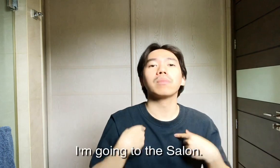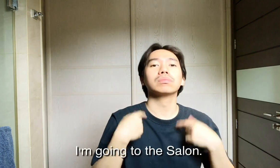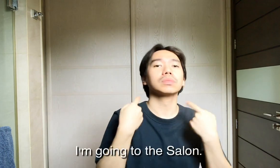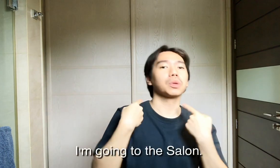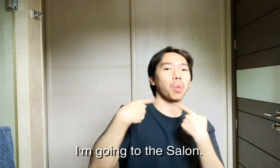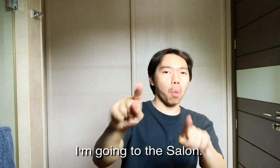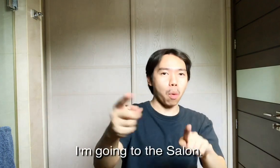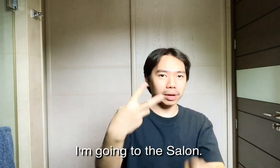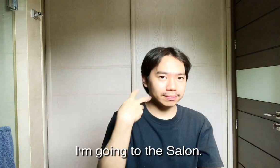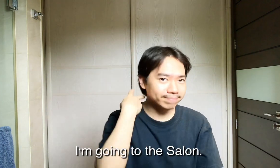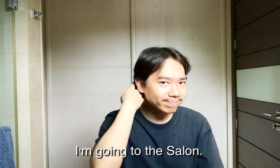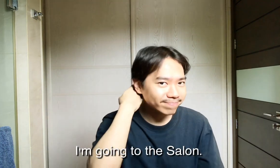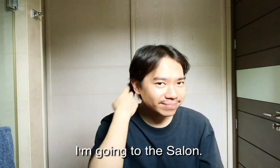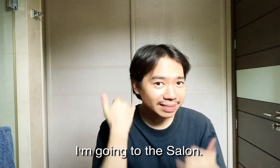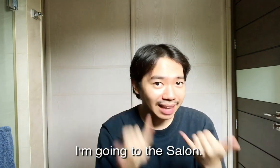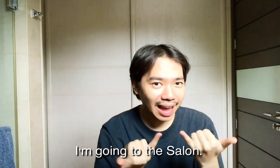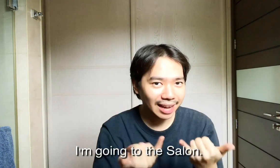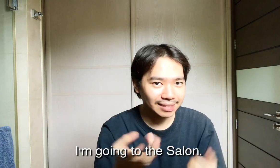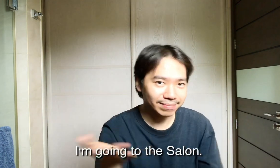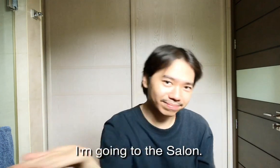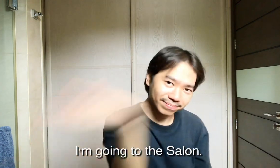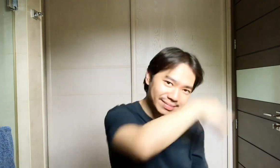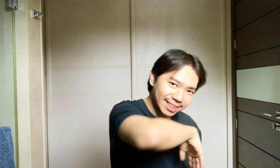I'm going to talk to you soon.